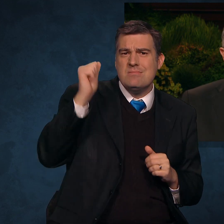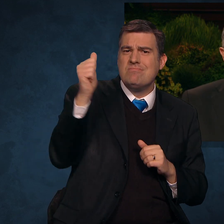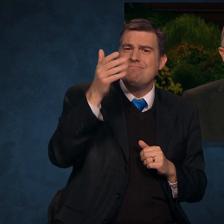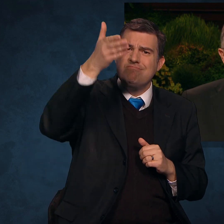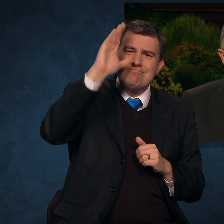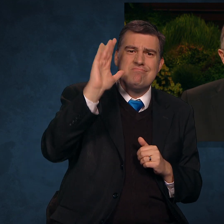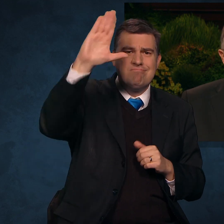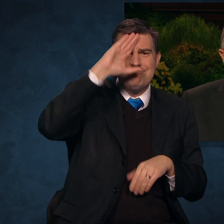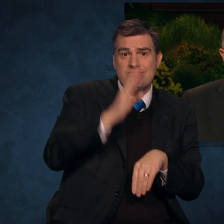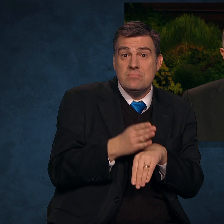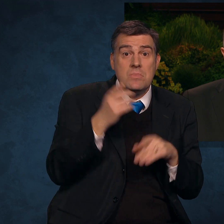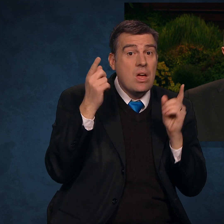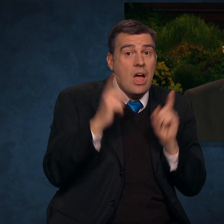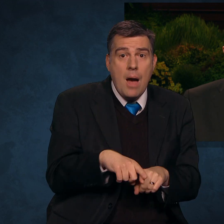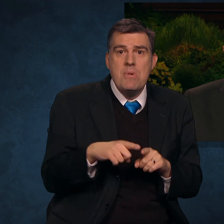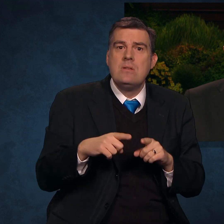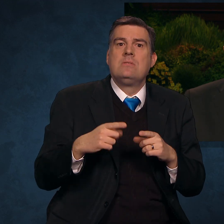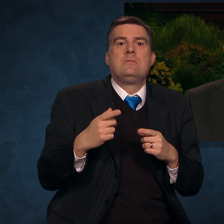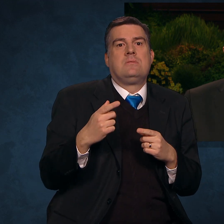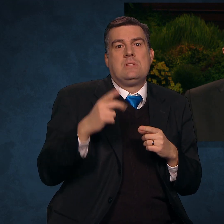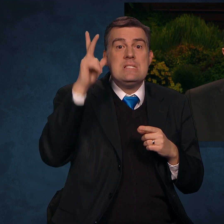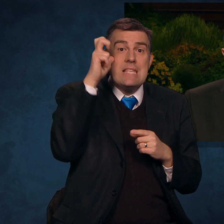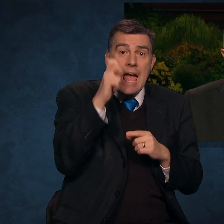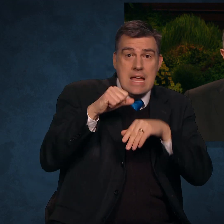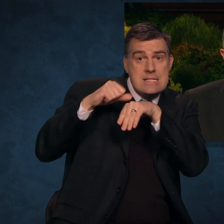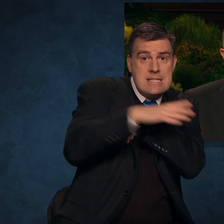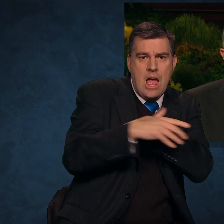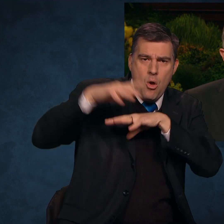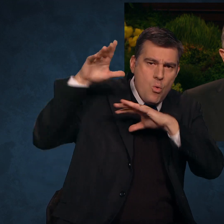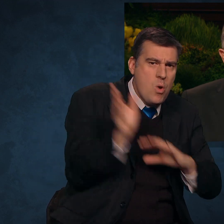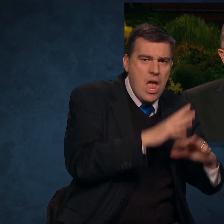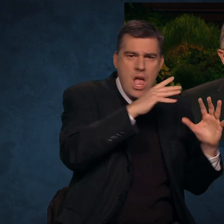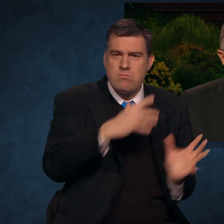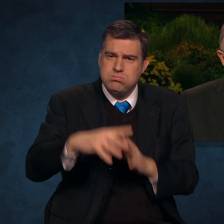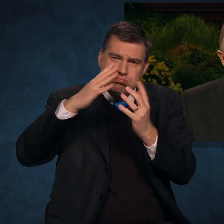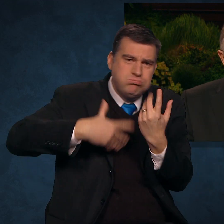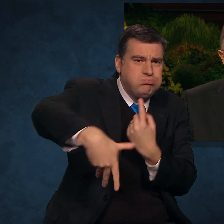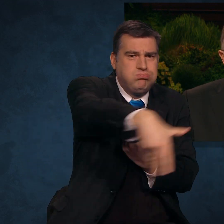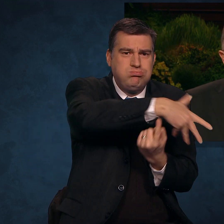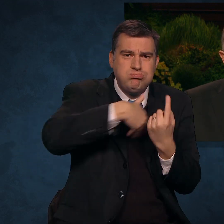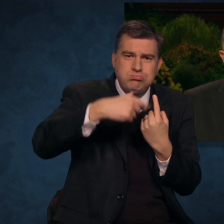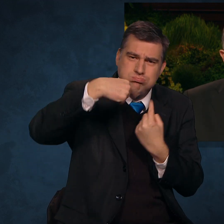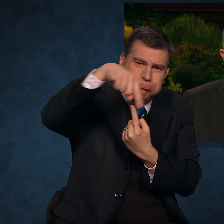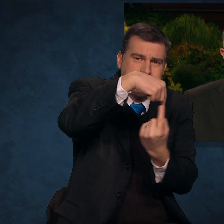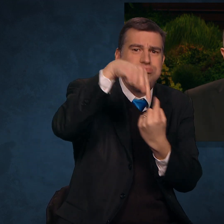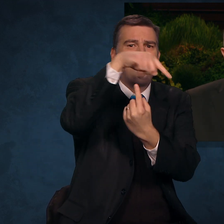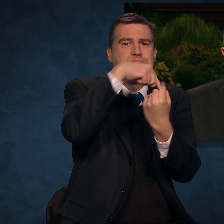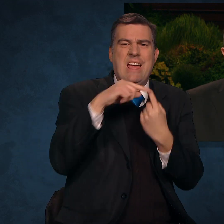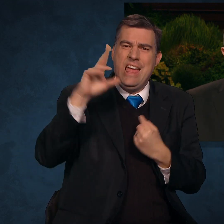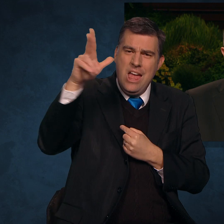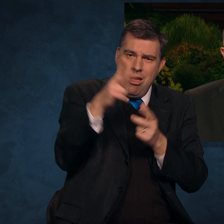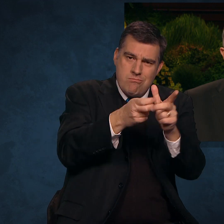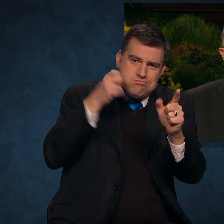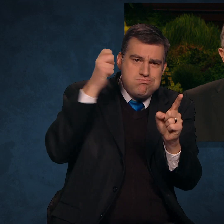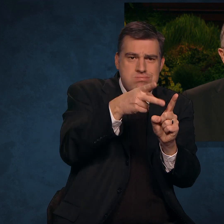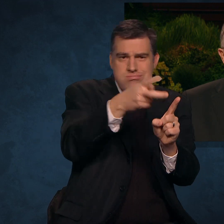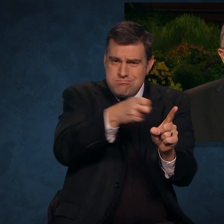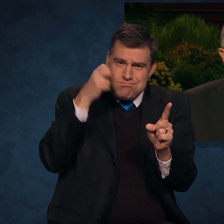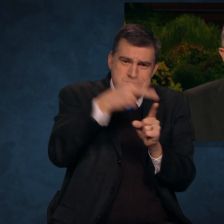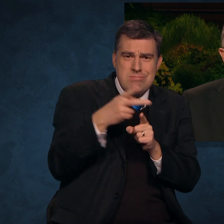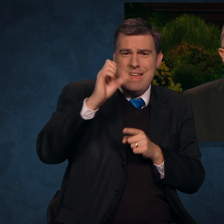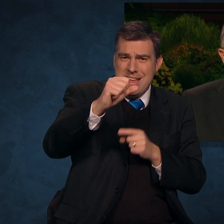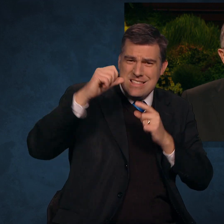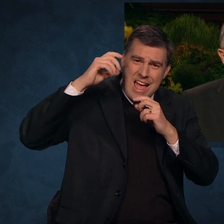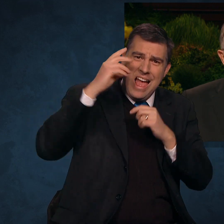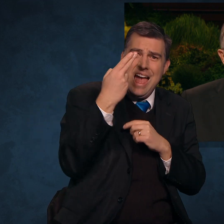that when the devil shall send forth his mighty winds, his shafts in the whirlwind, when all his hail and his mighty